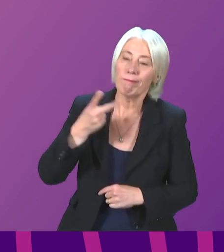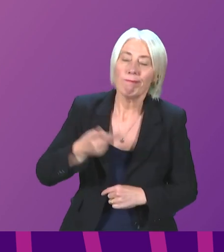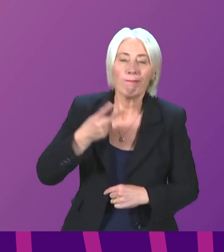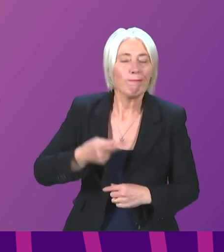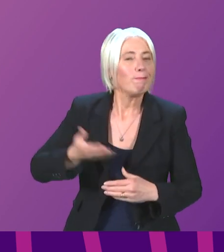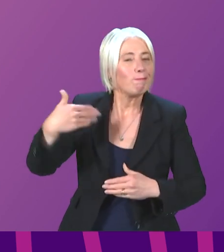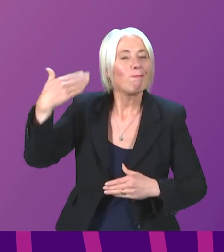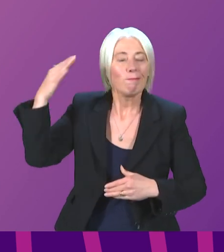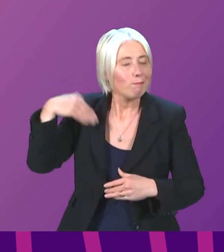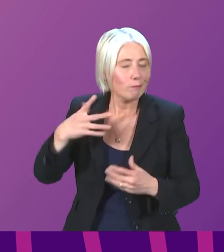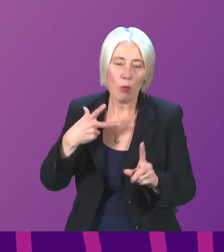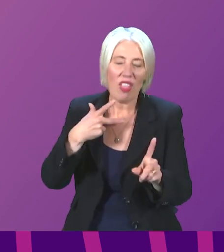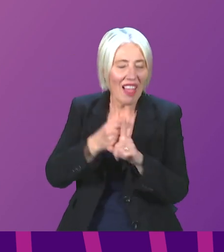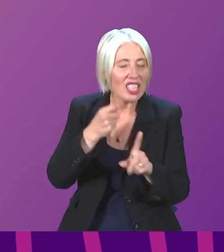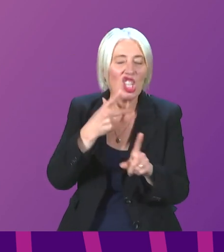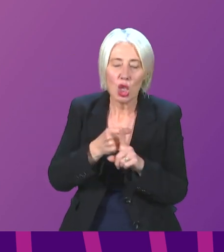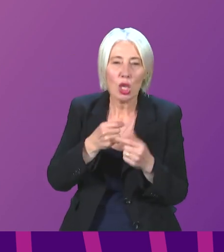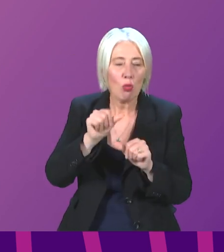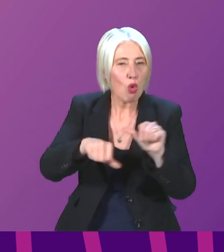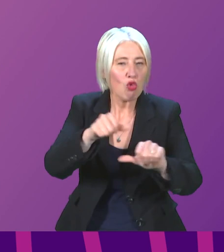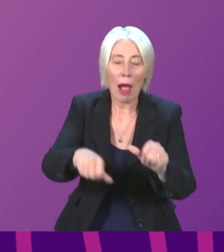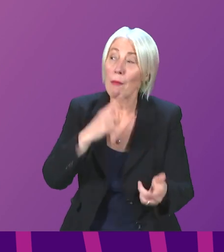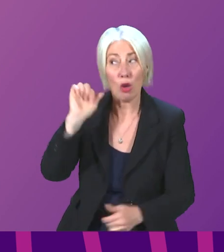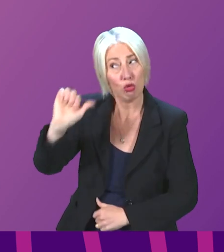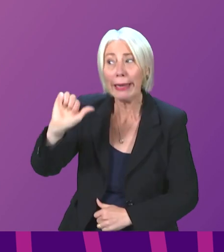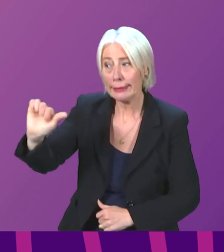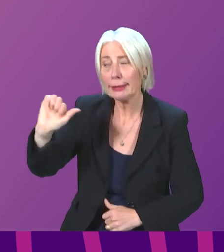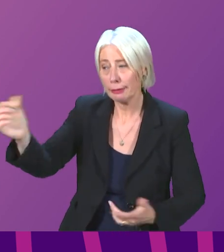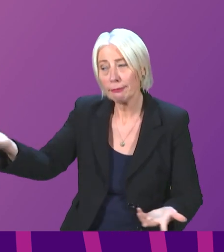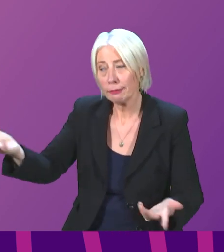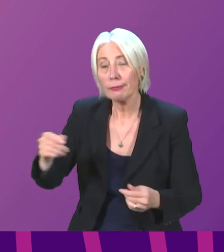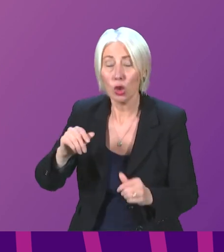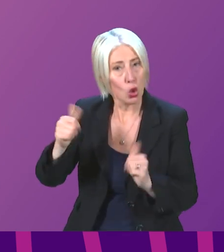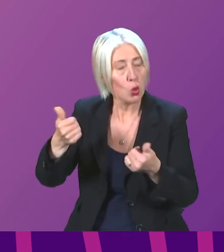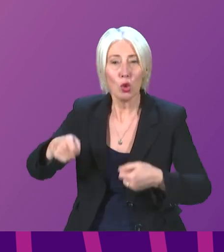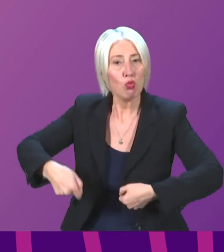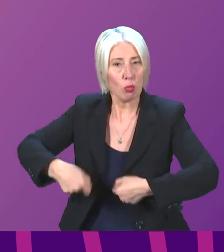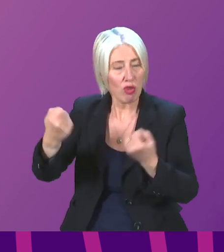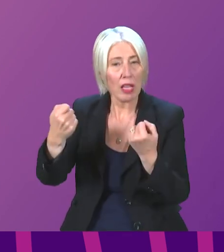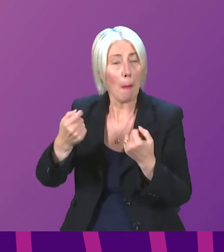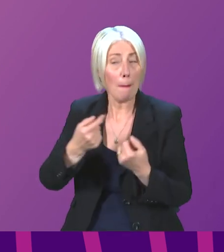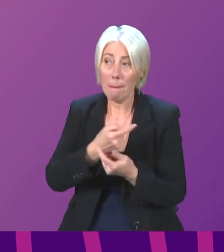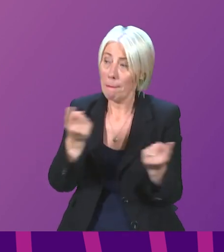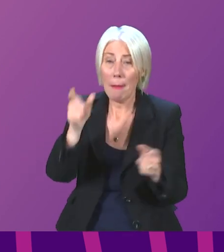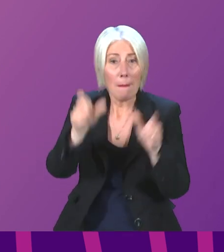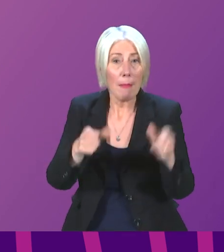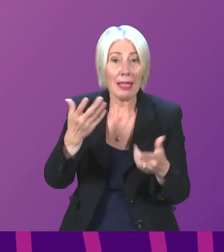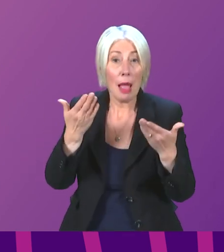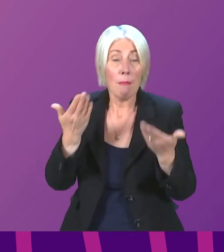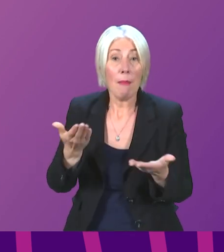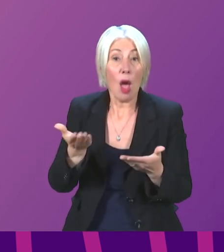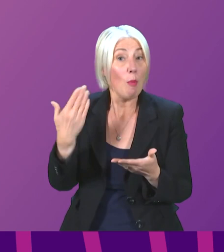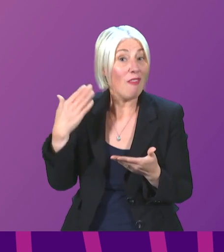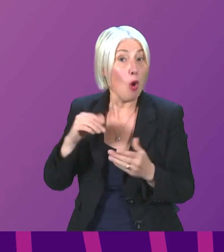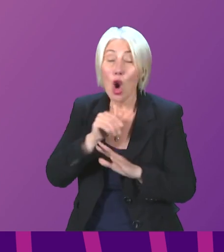previous iterations of the vaccination programme, but it is absolutely right that Emma Harper, of course, raises it. There may be people who are now housebound, who are not